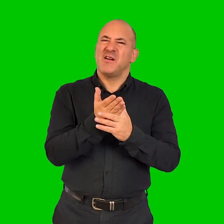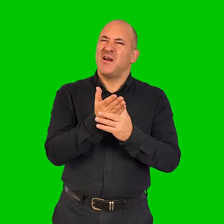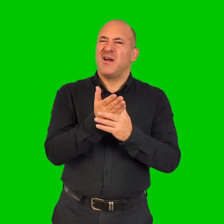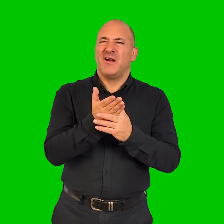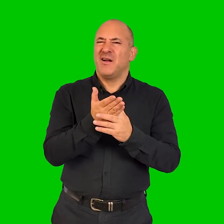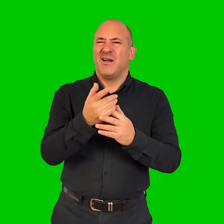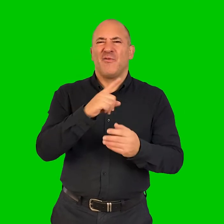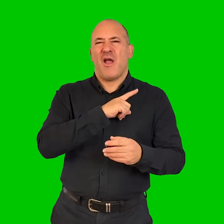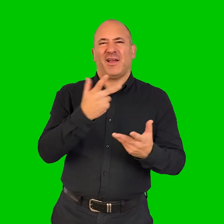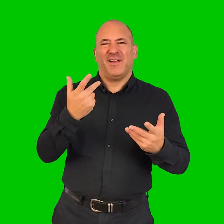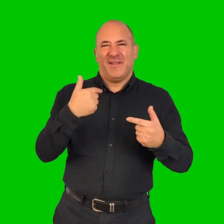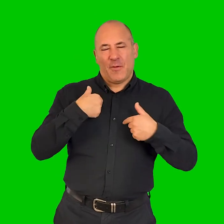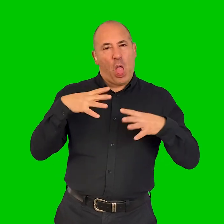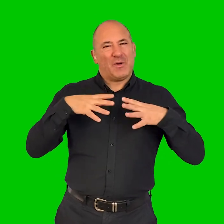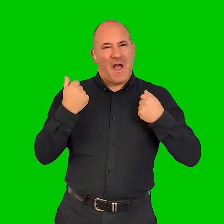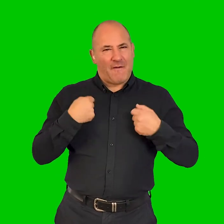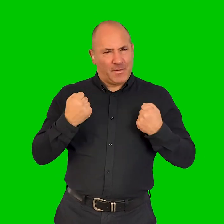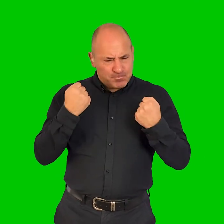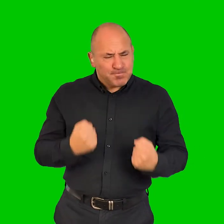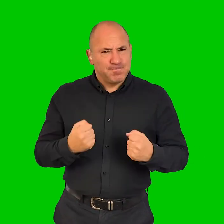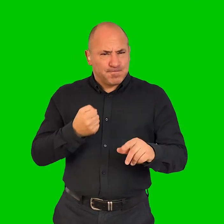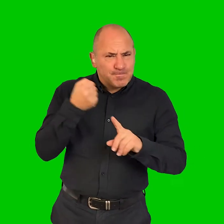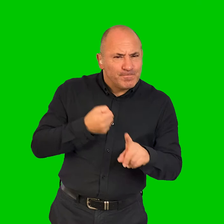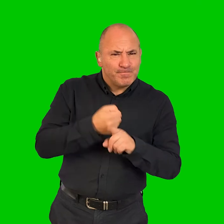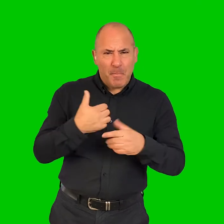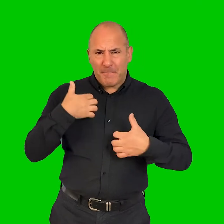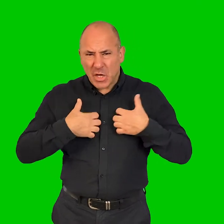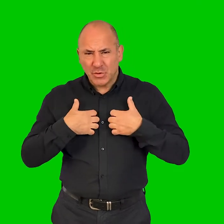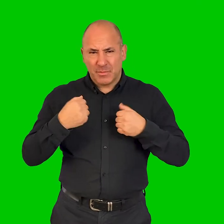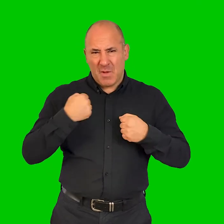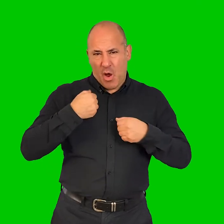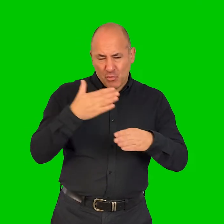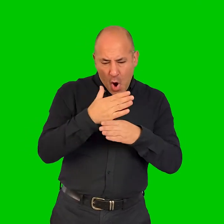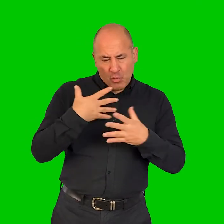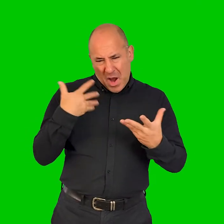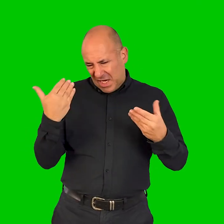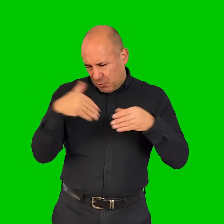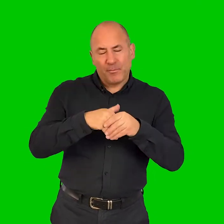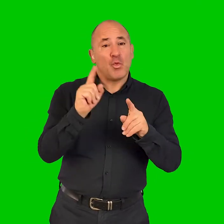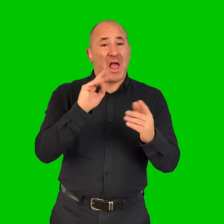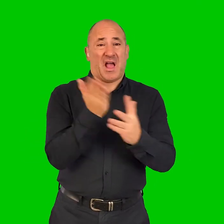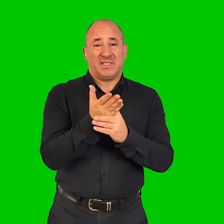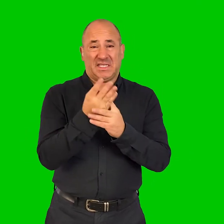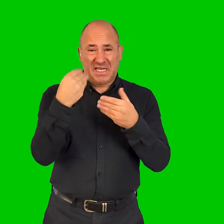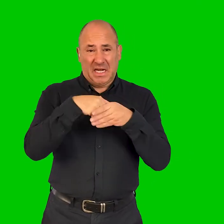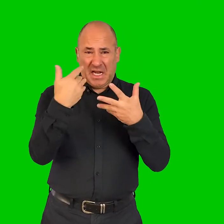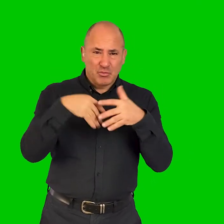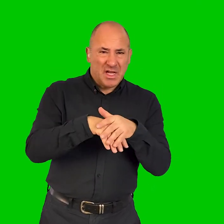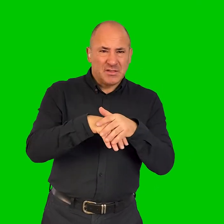because, for me, I have this kind of drive and passion to continue to integrate access into my work and even